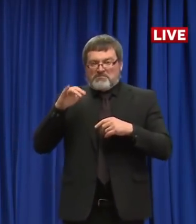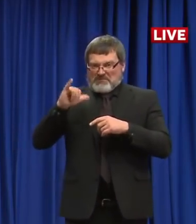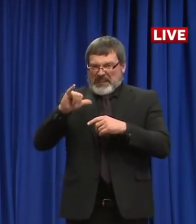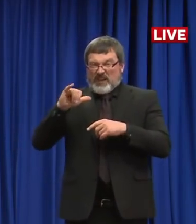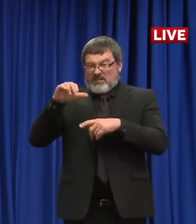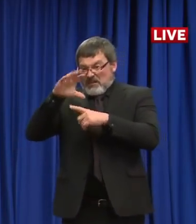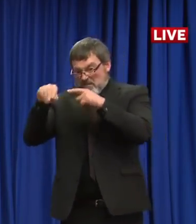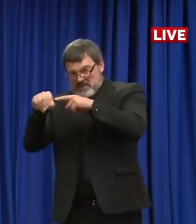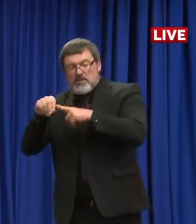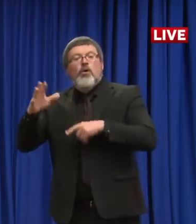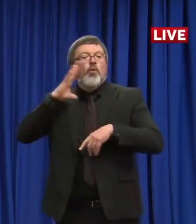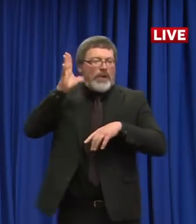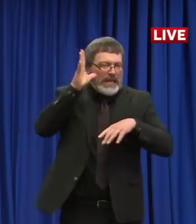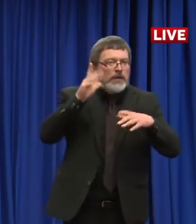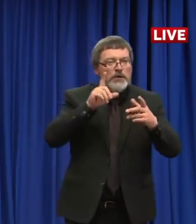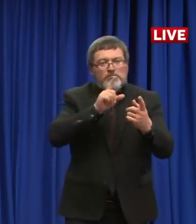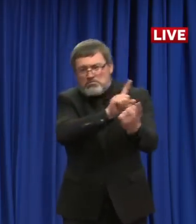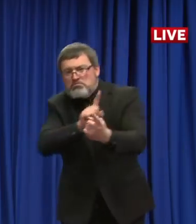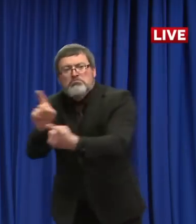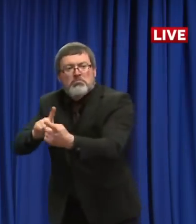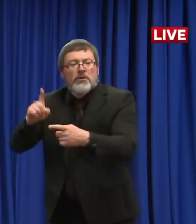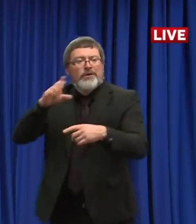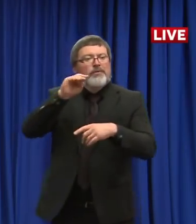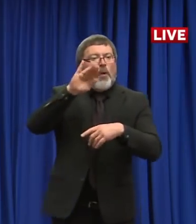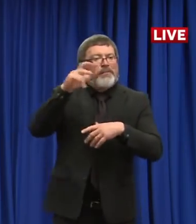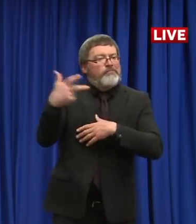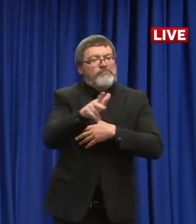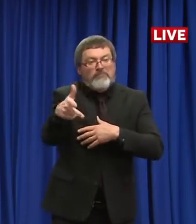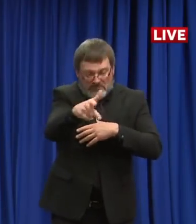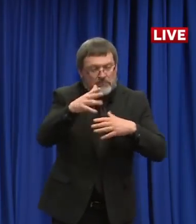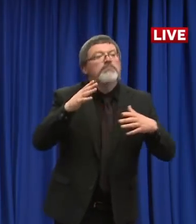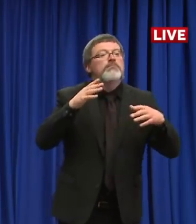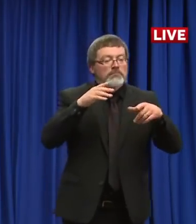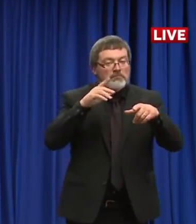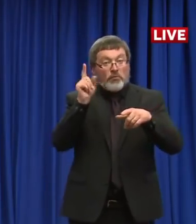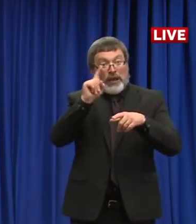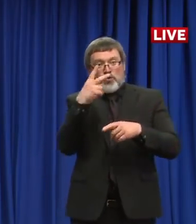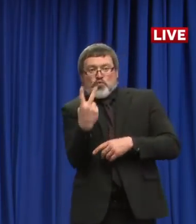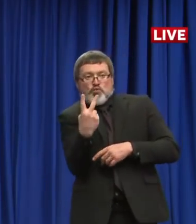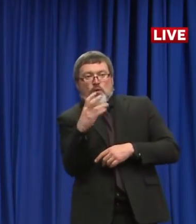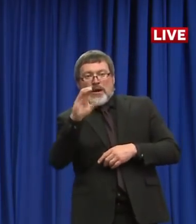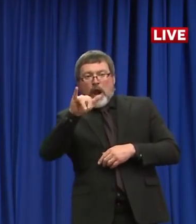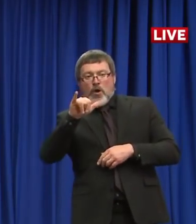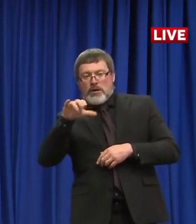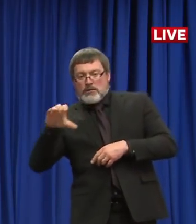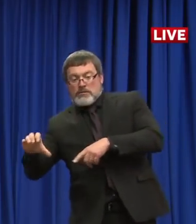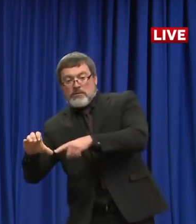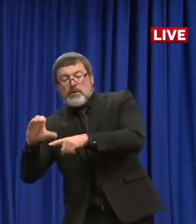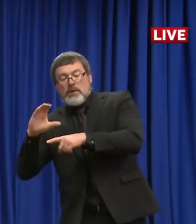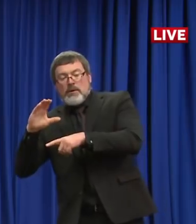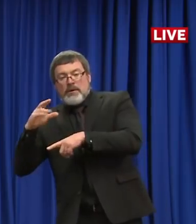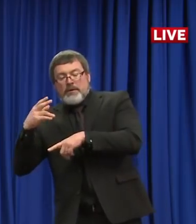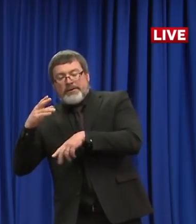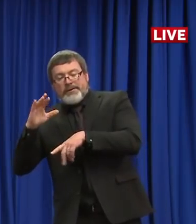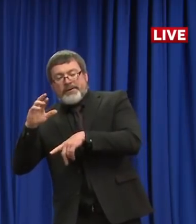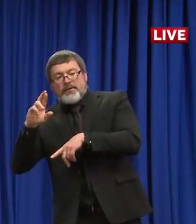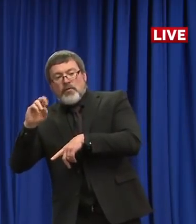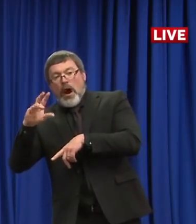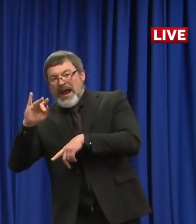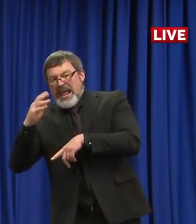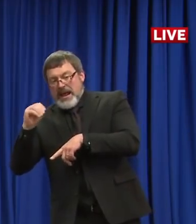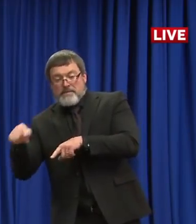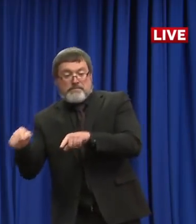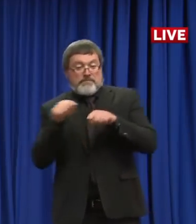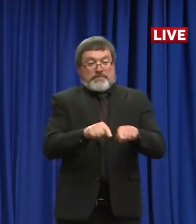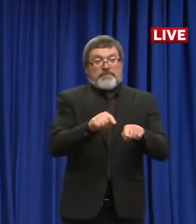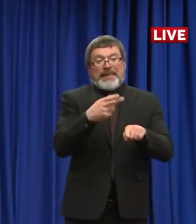combined 6,600 healthcare workers. And we're going to make testing available to all those who work in